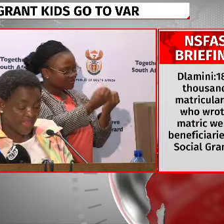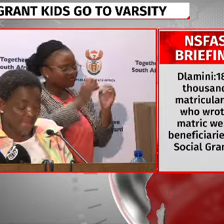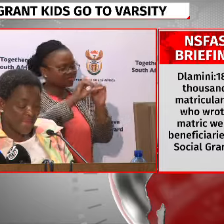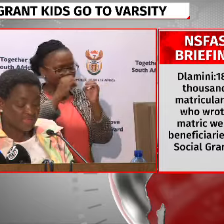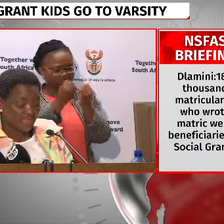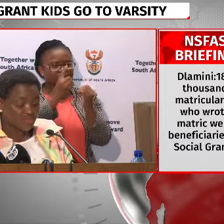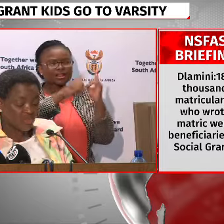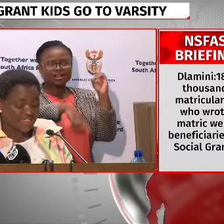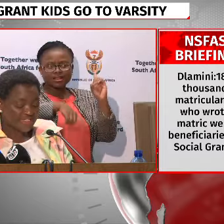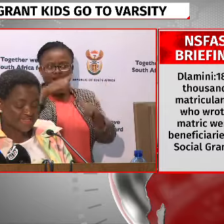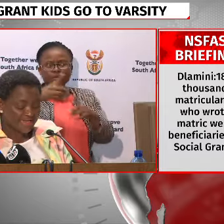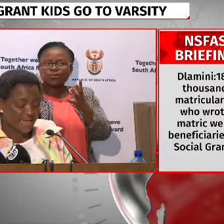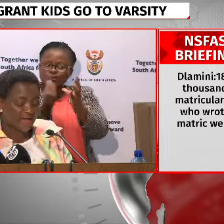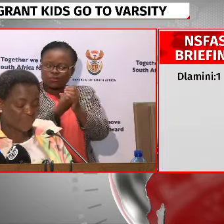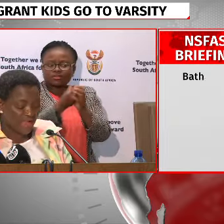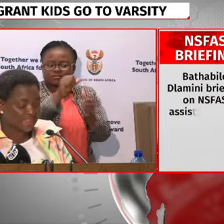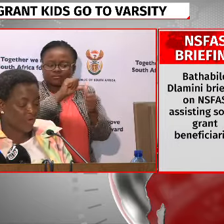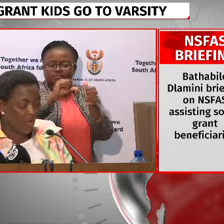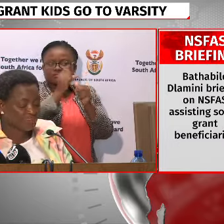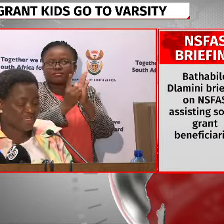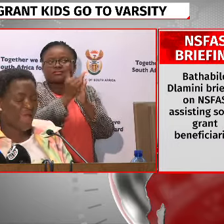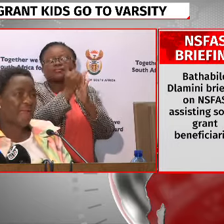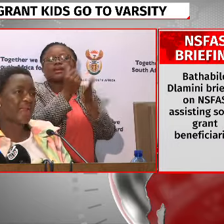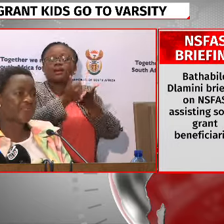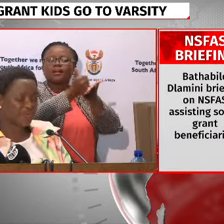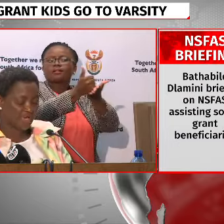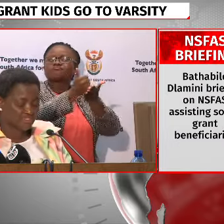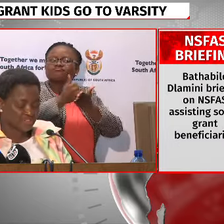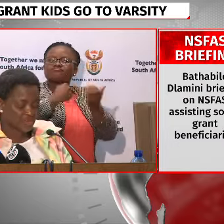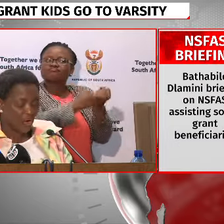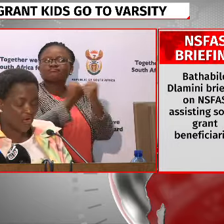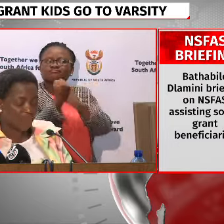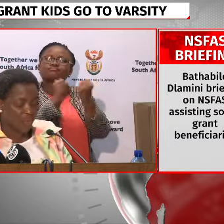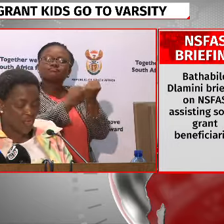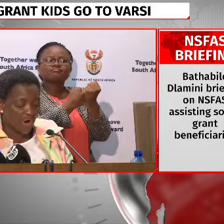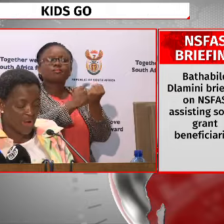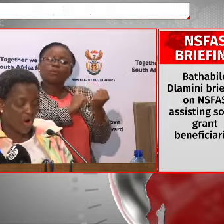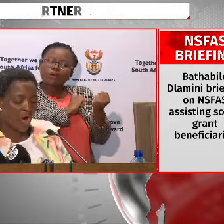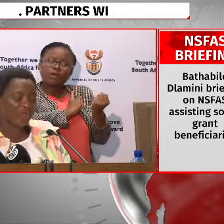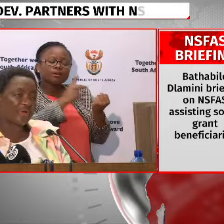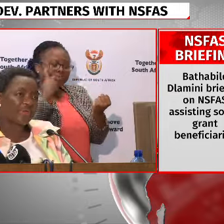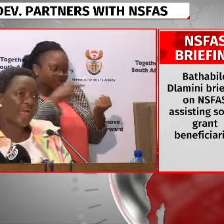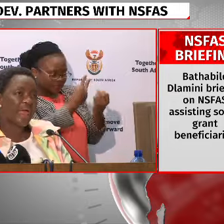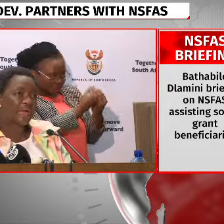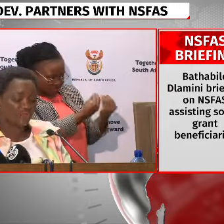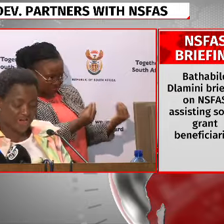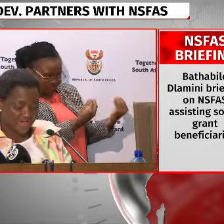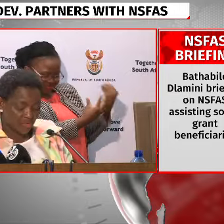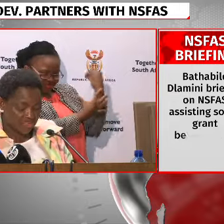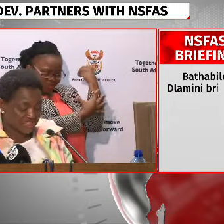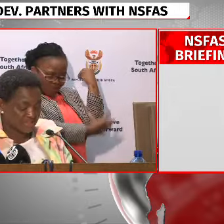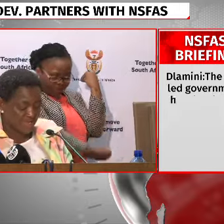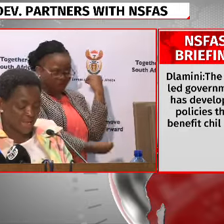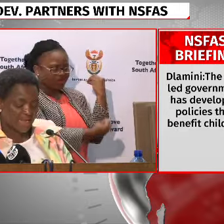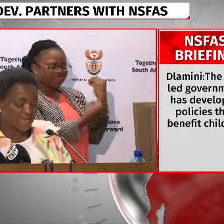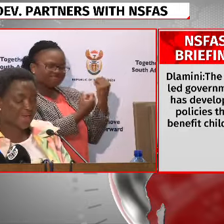as it will certainly advance the hopes and aspirations of the poor, often vulnerable